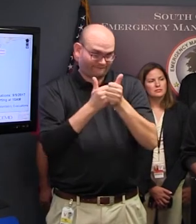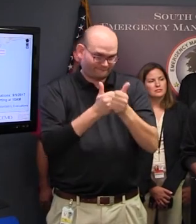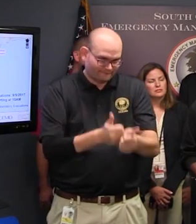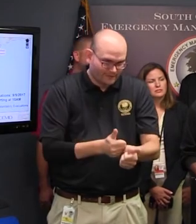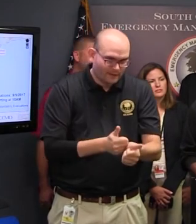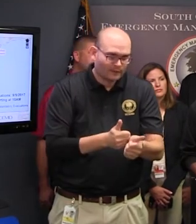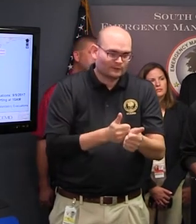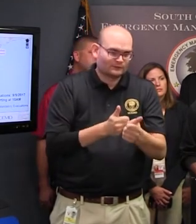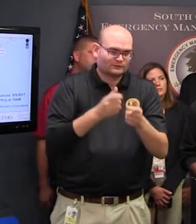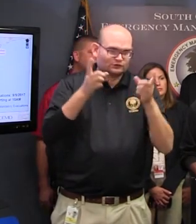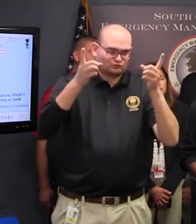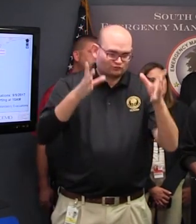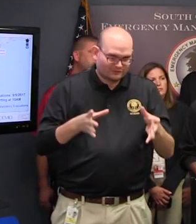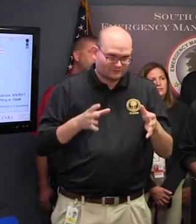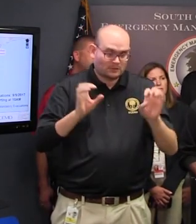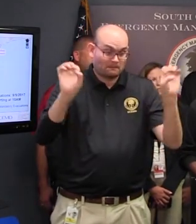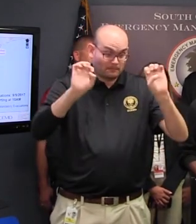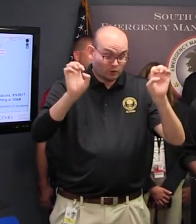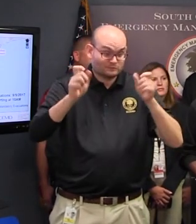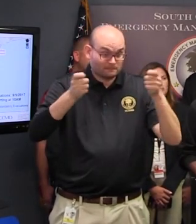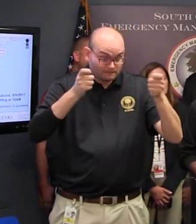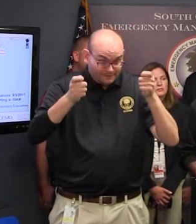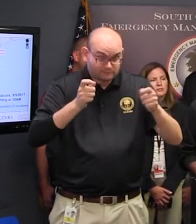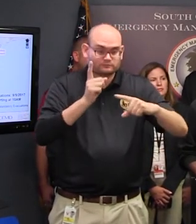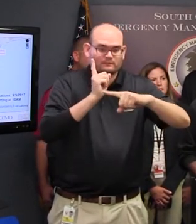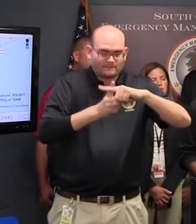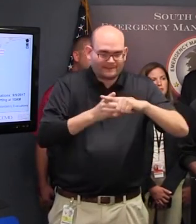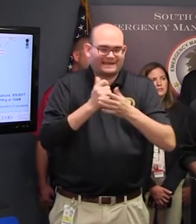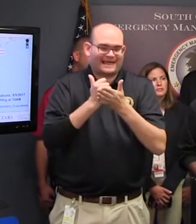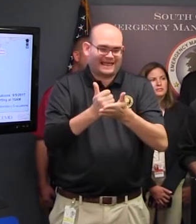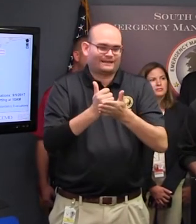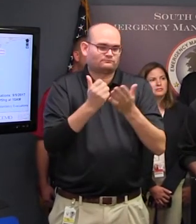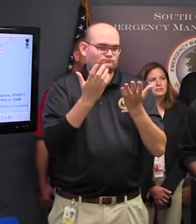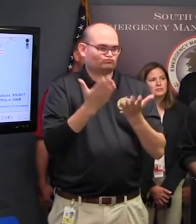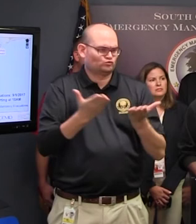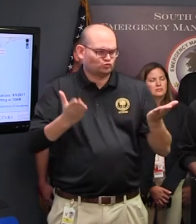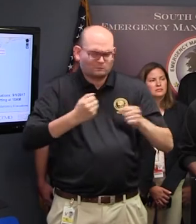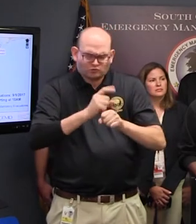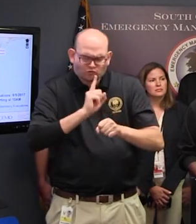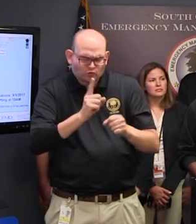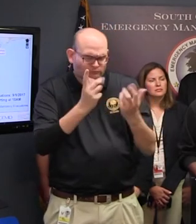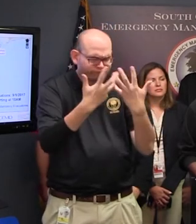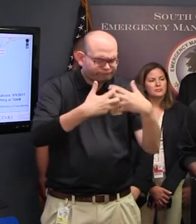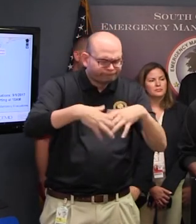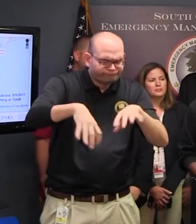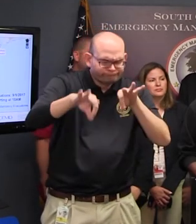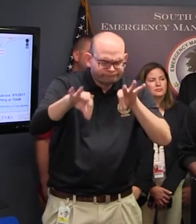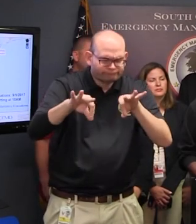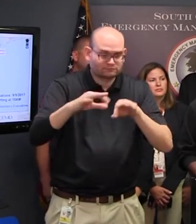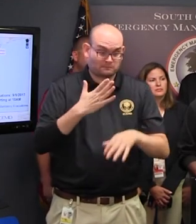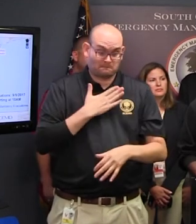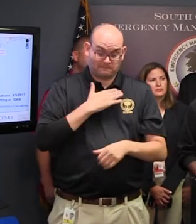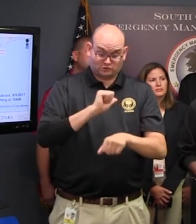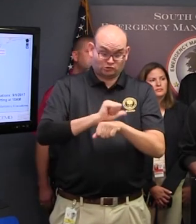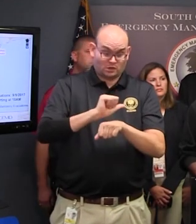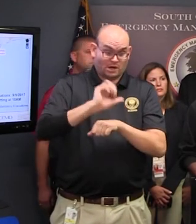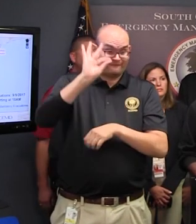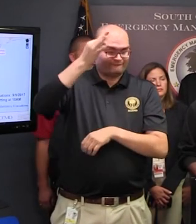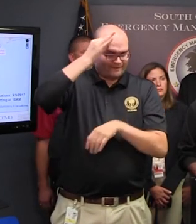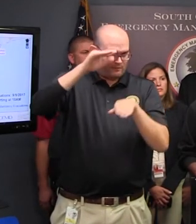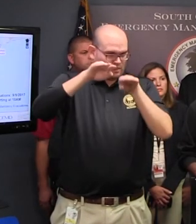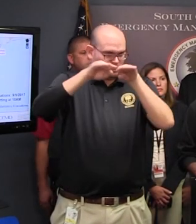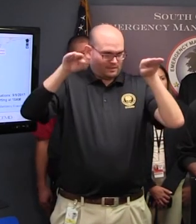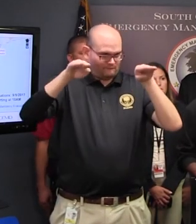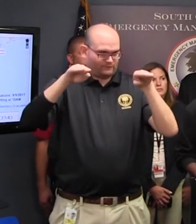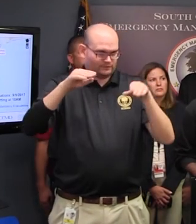partners need resources that go beyond their capability My job is to bring those federal resources to bear and